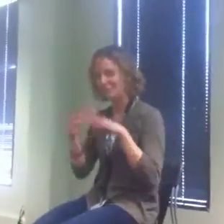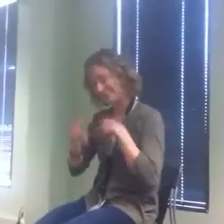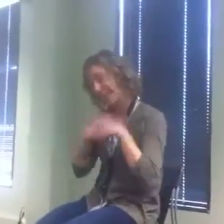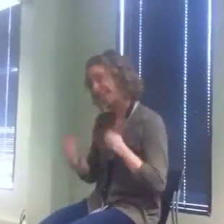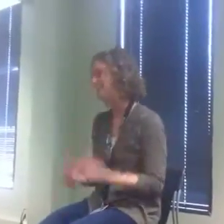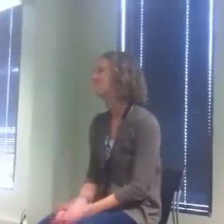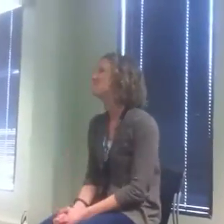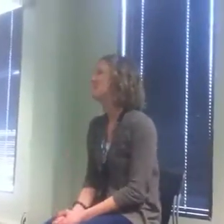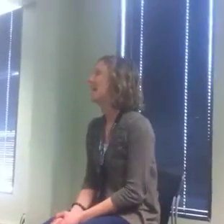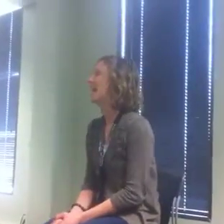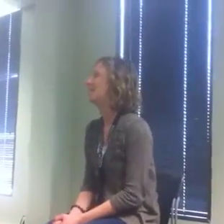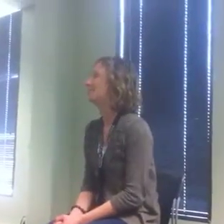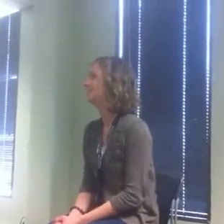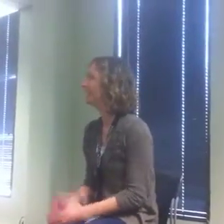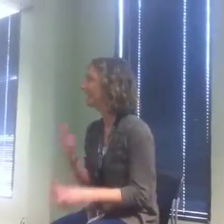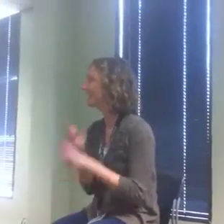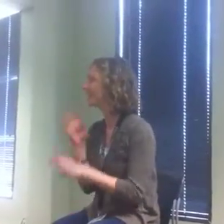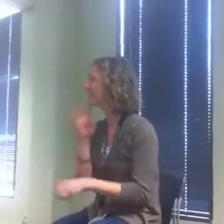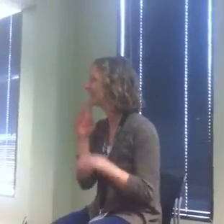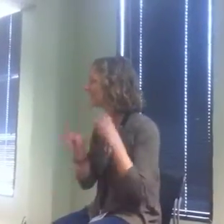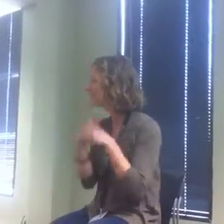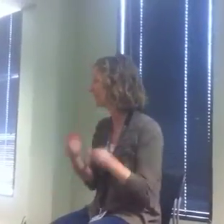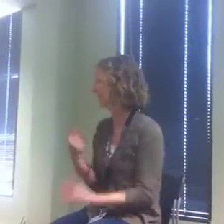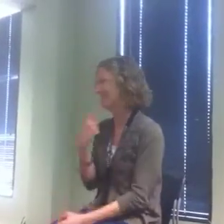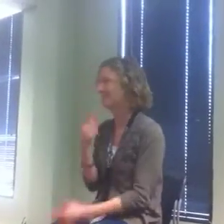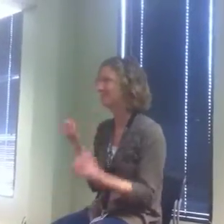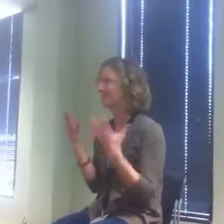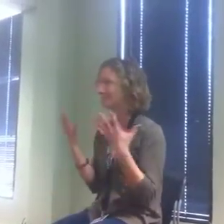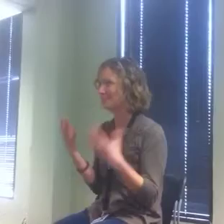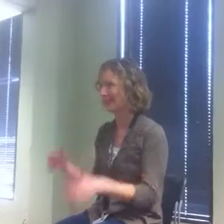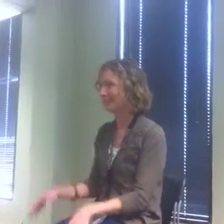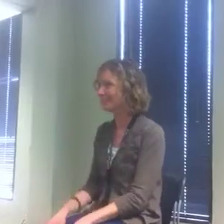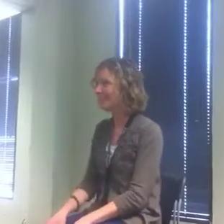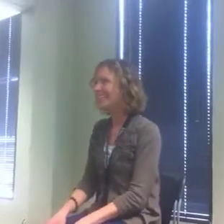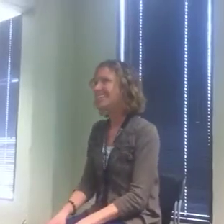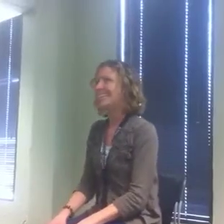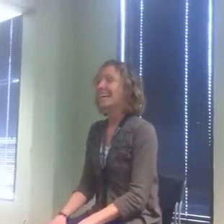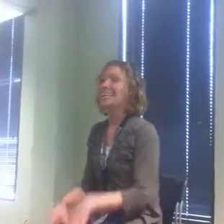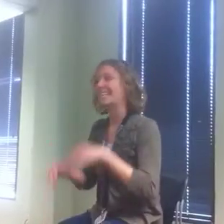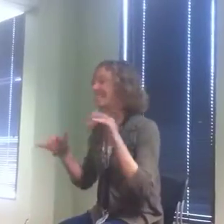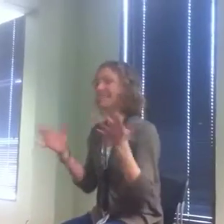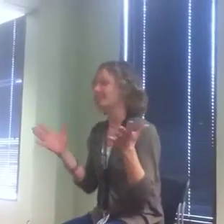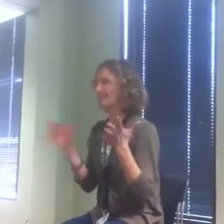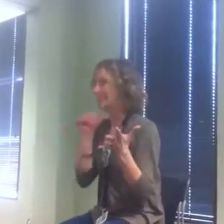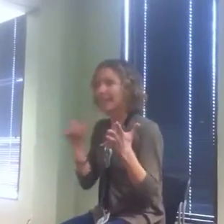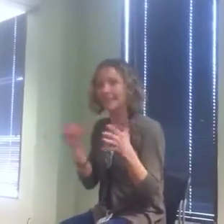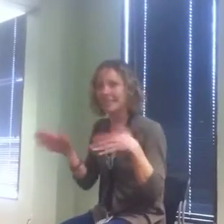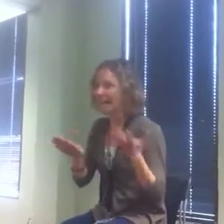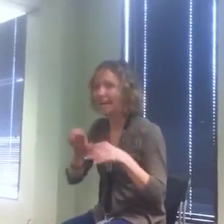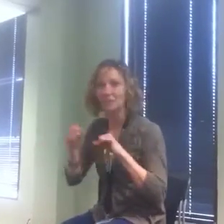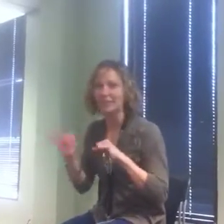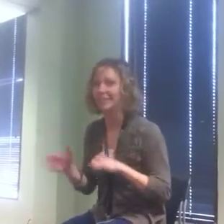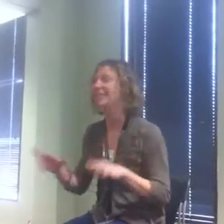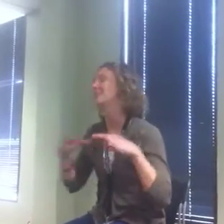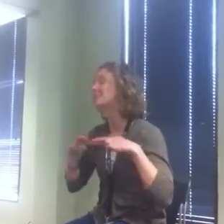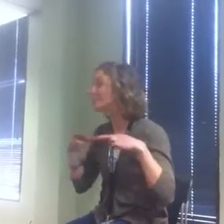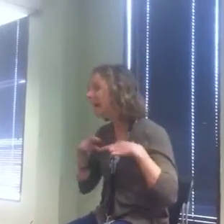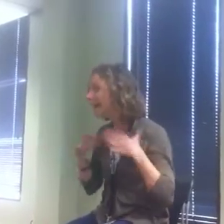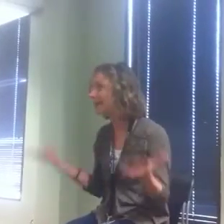sign it. And it's hard to talk about it because I miss him so much and he it's not like he died or anything he just retired.